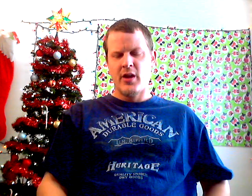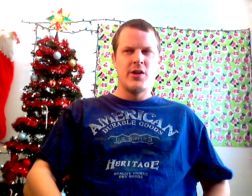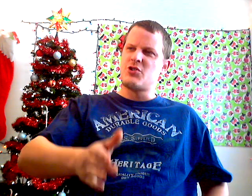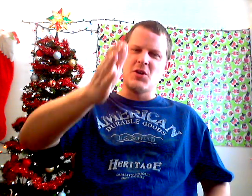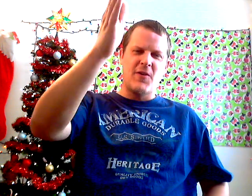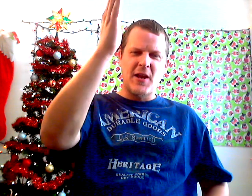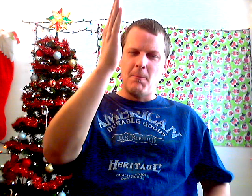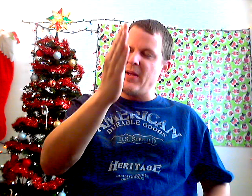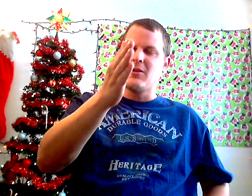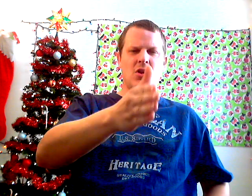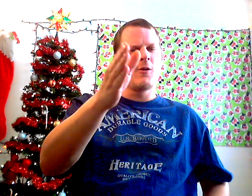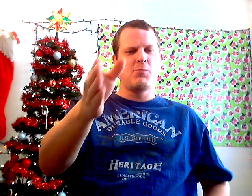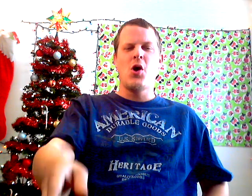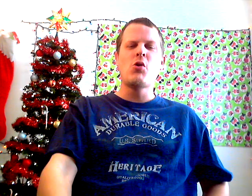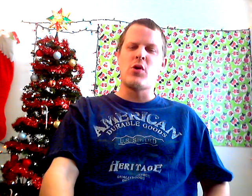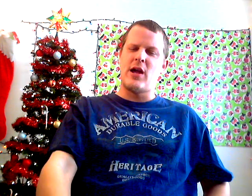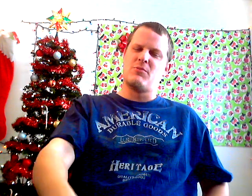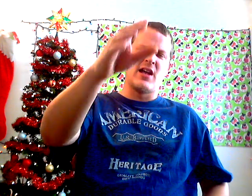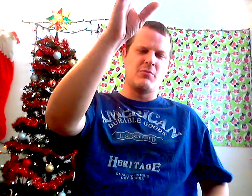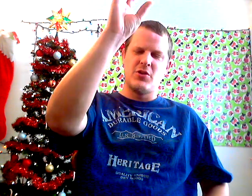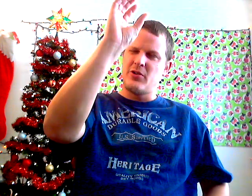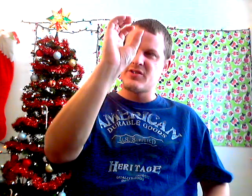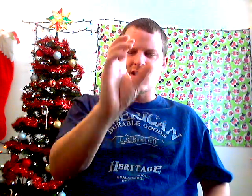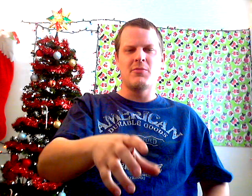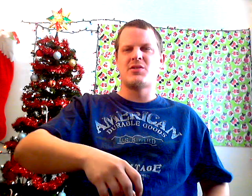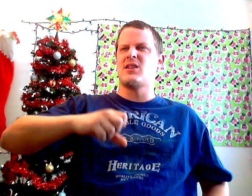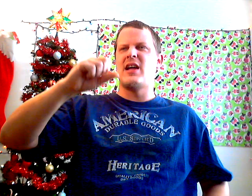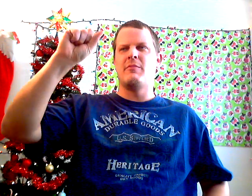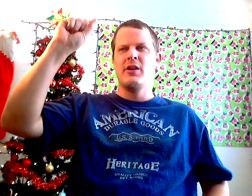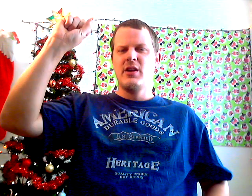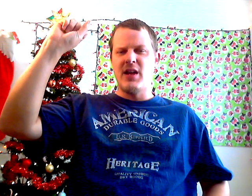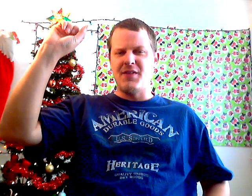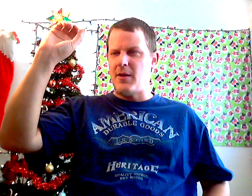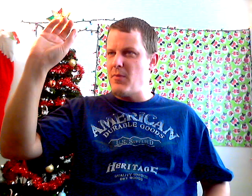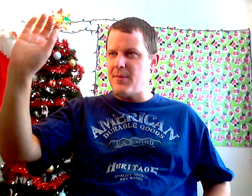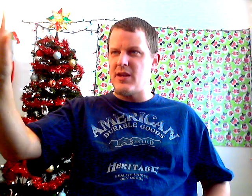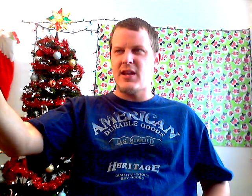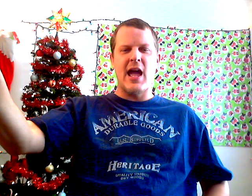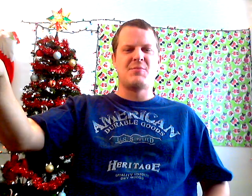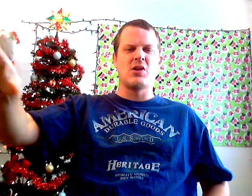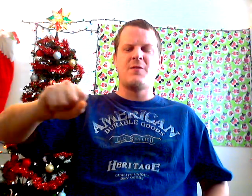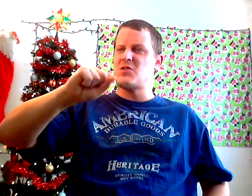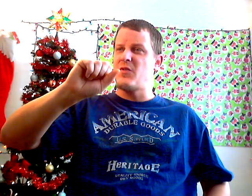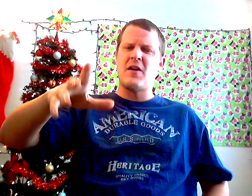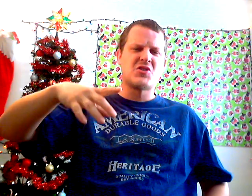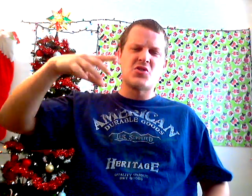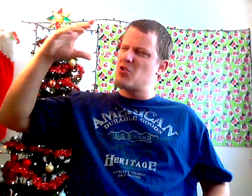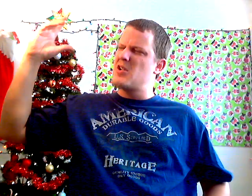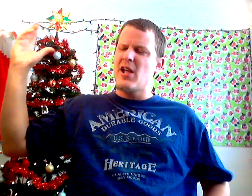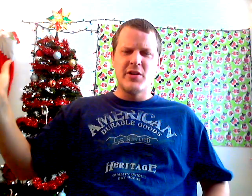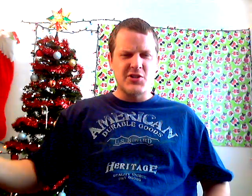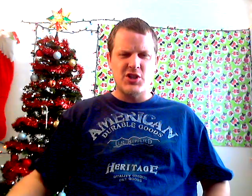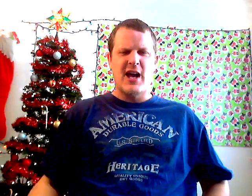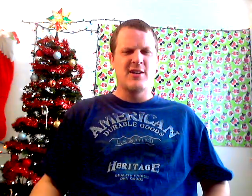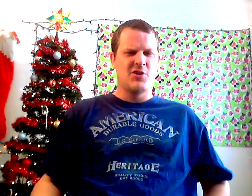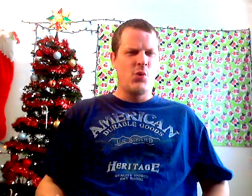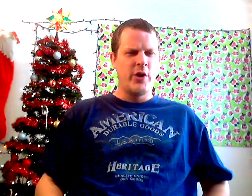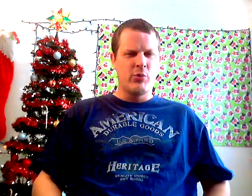You should have had a big, long program with them, you know, SummerSlam. And then maybe it caps off at Survivor Series or you carry the shit on to the Royal